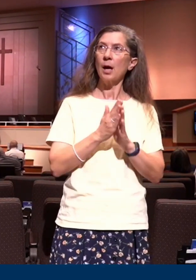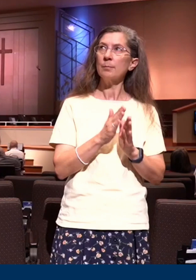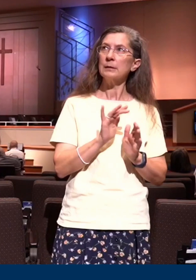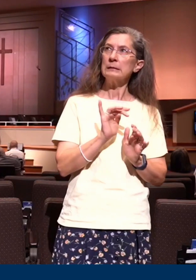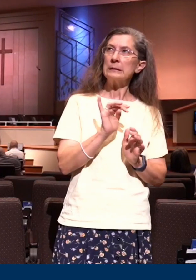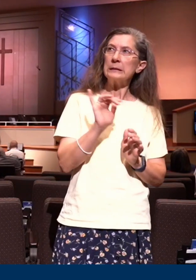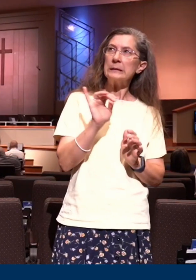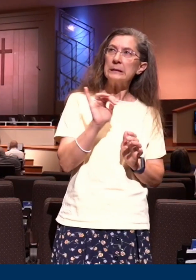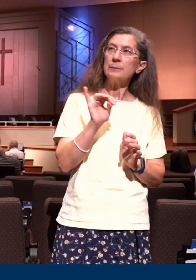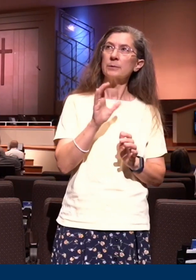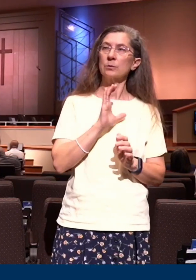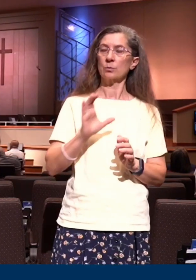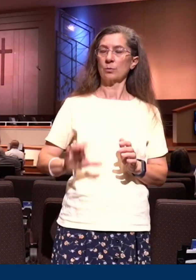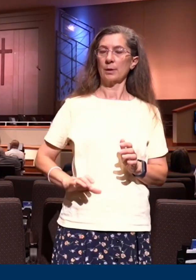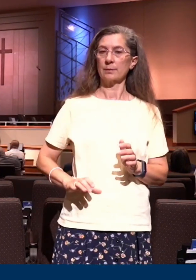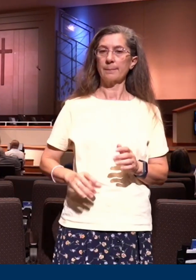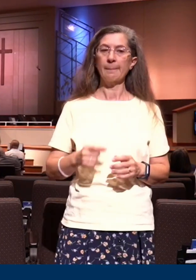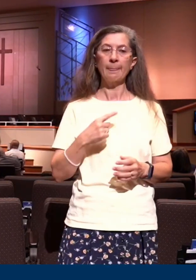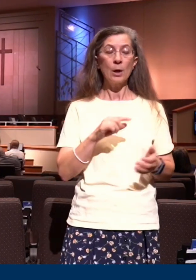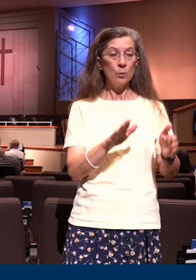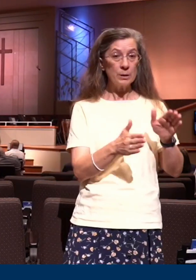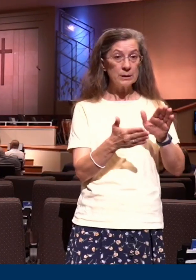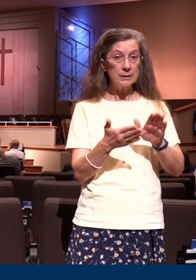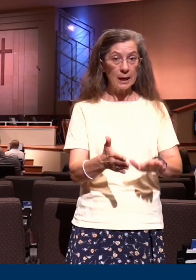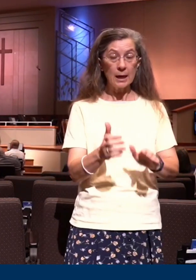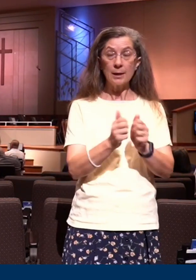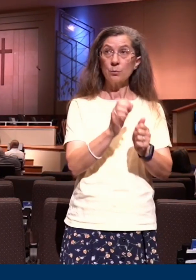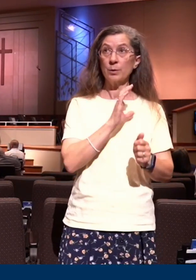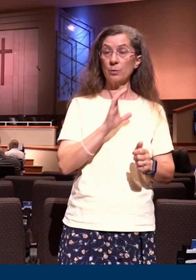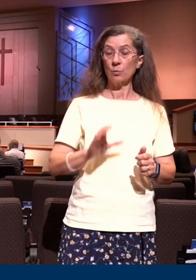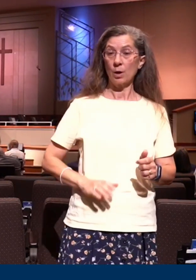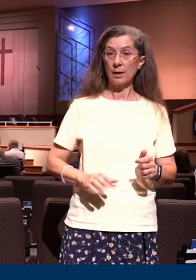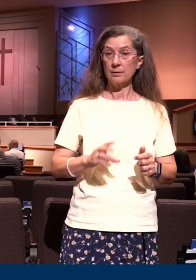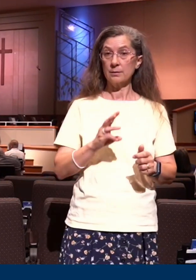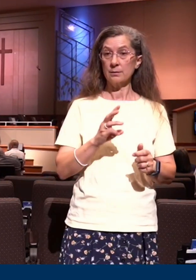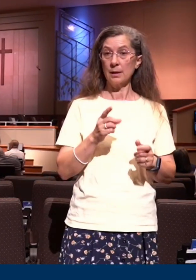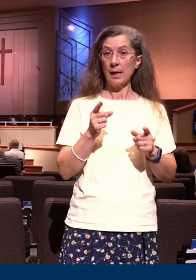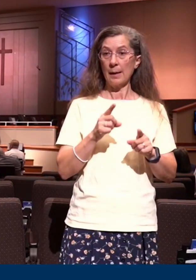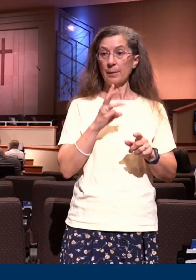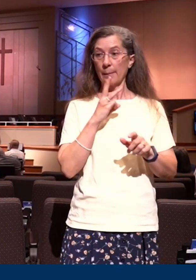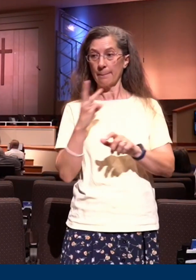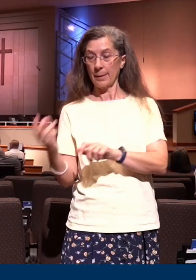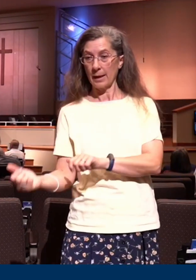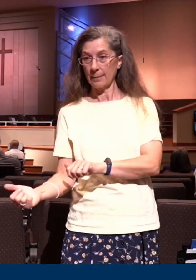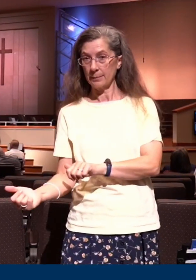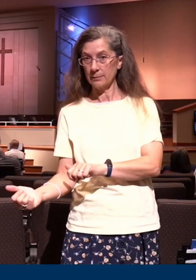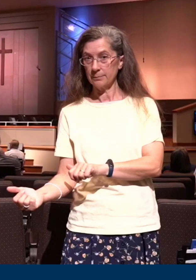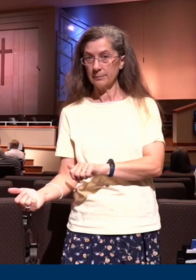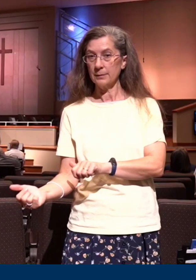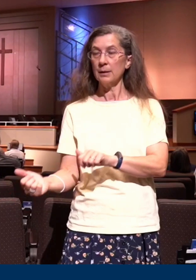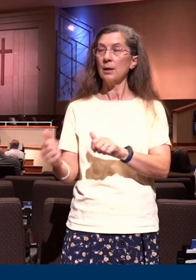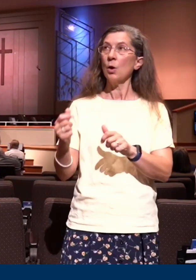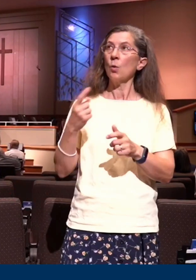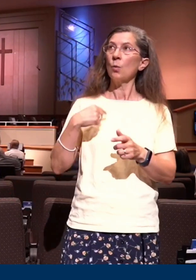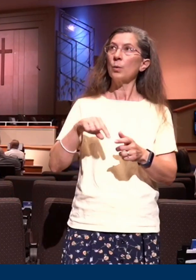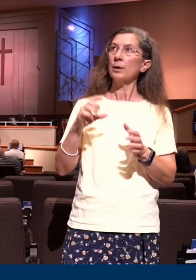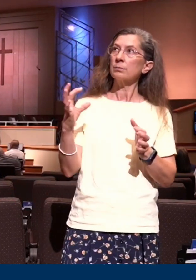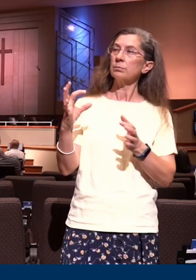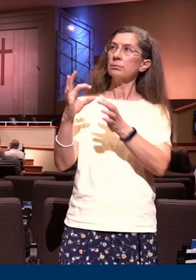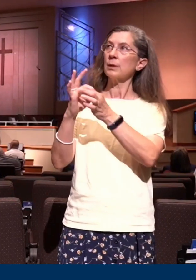Christ in baptism in that sense when we were placed into the body. We are united with him once and for all.